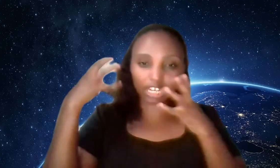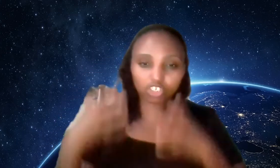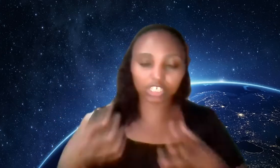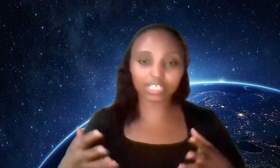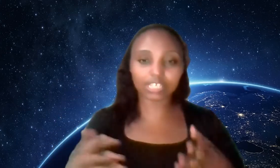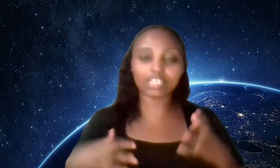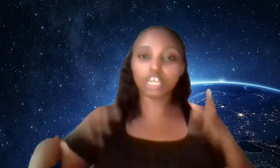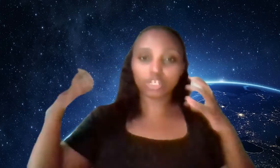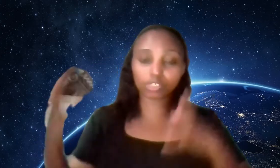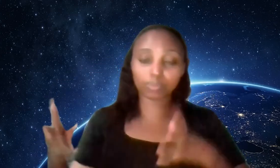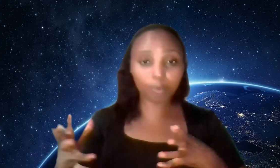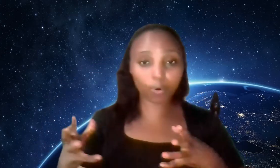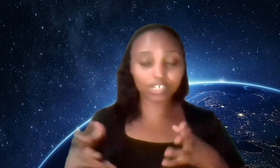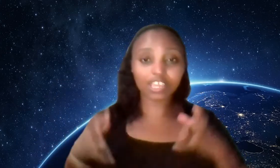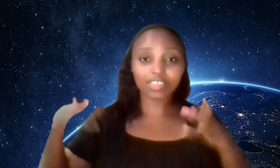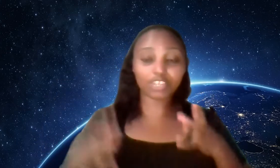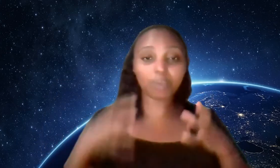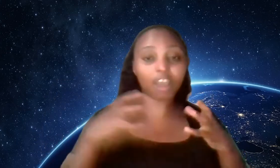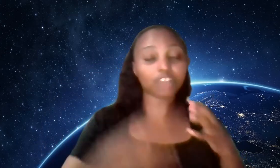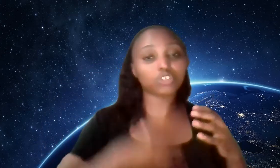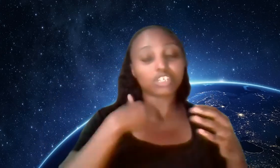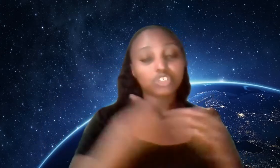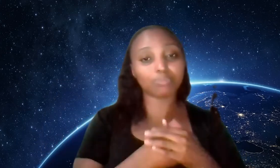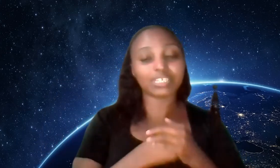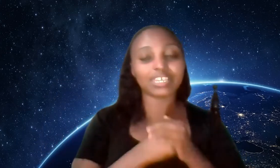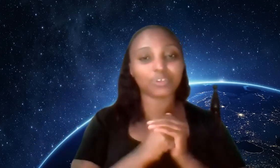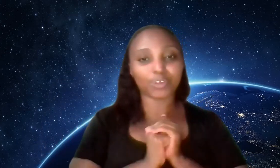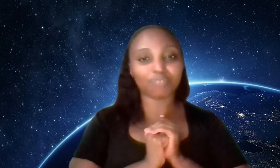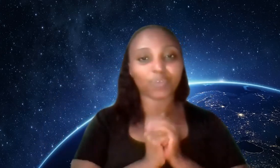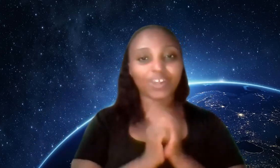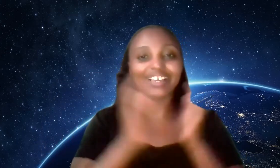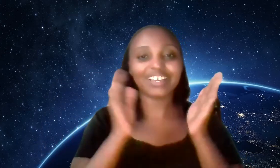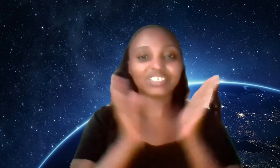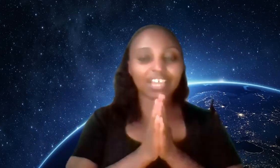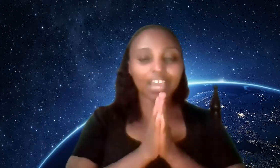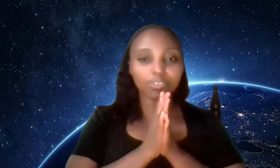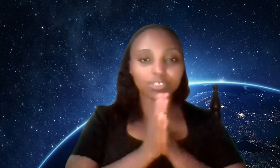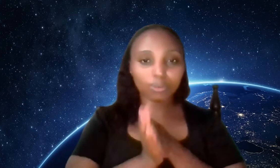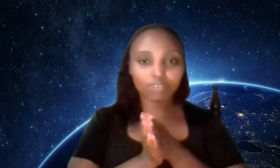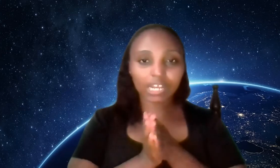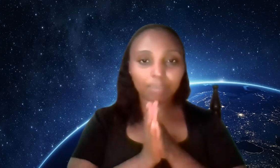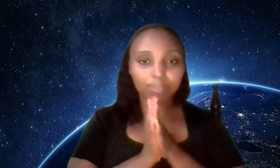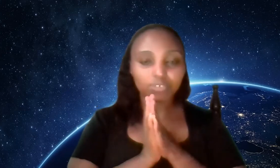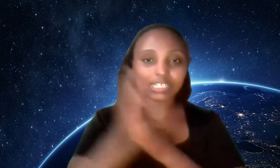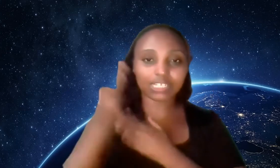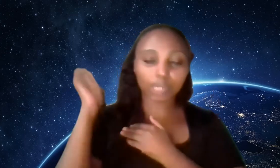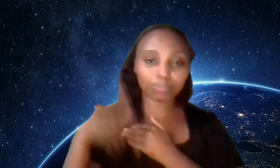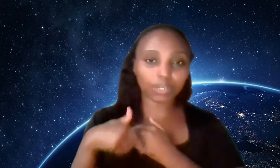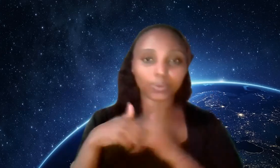energetic healing to support the new actions that you'll be taking going forward check out the soul realignment reading down below